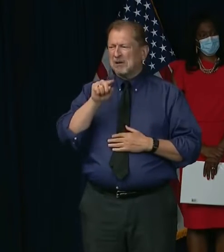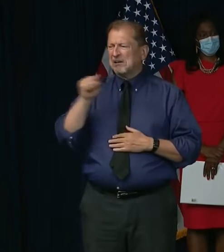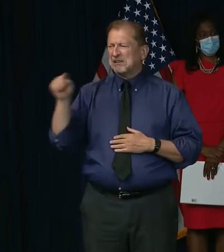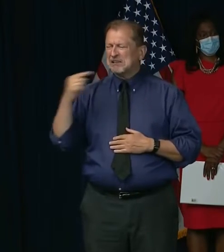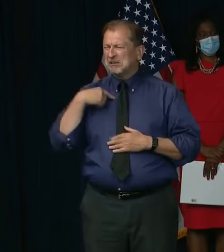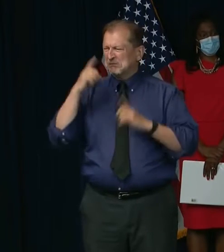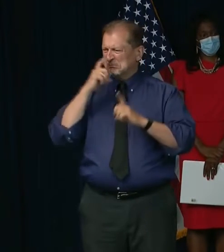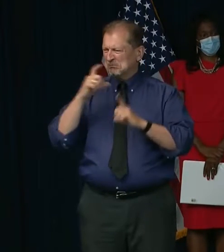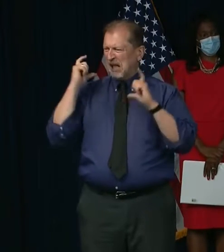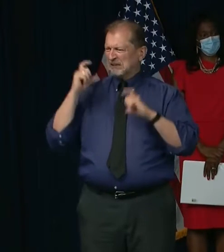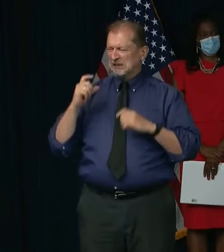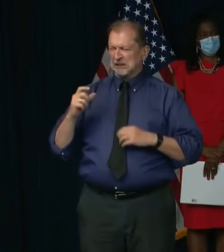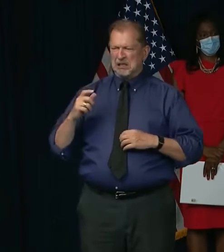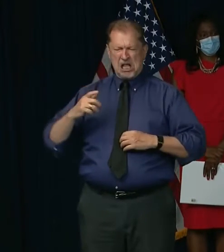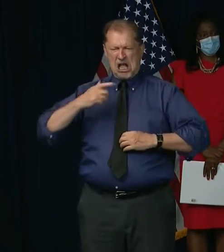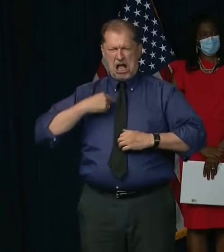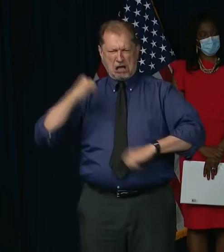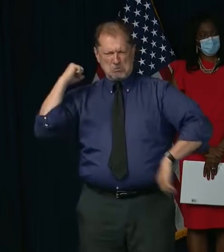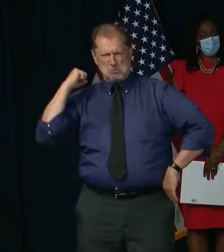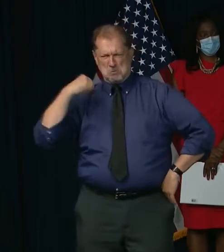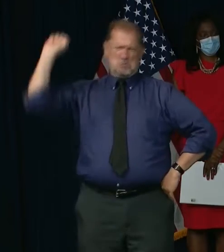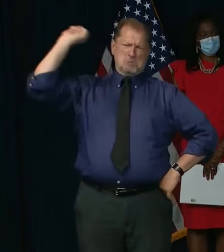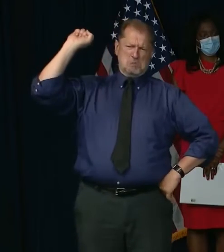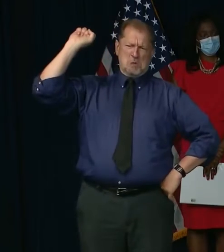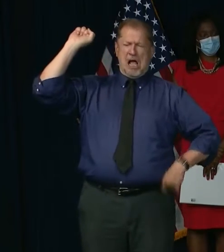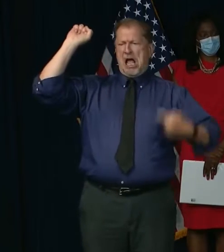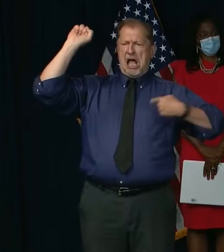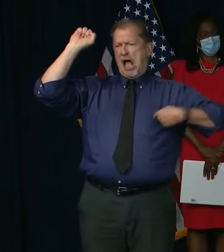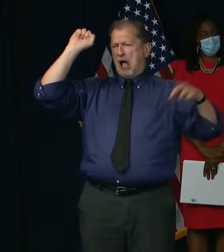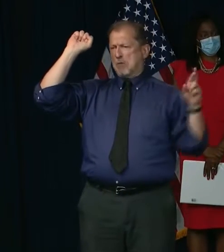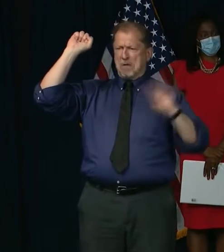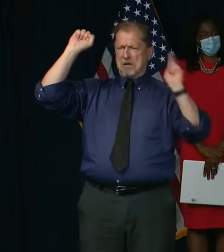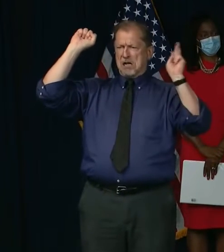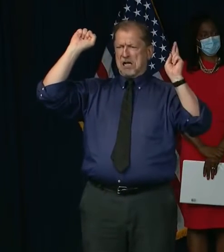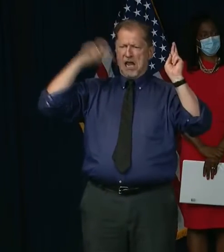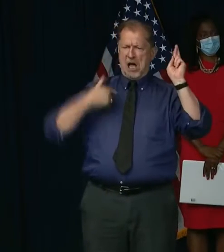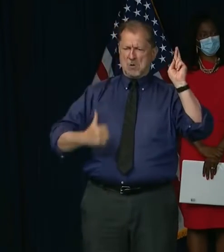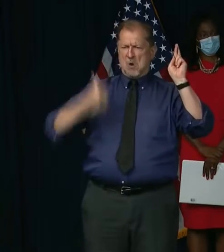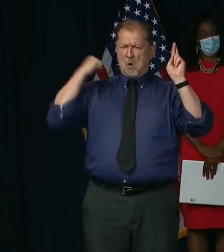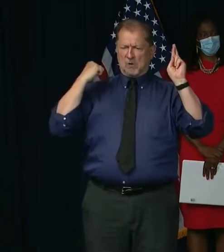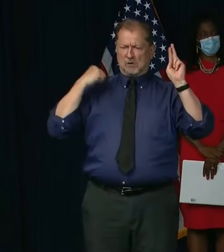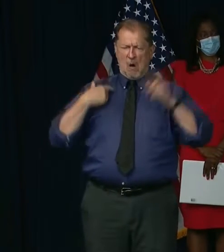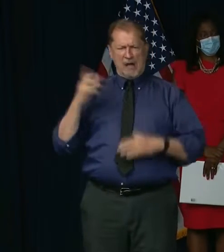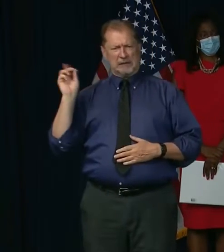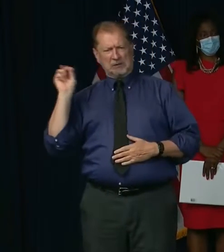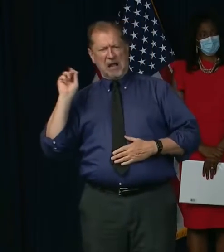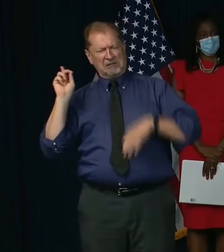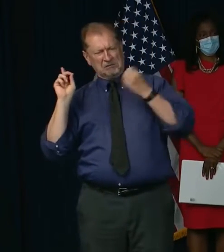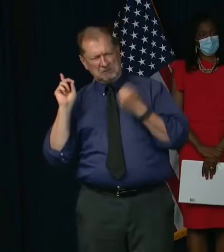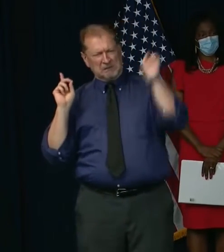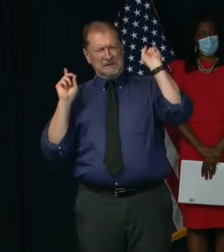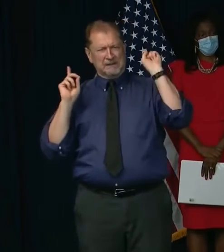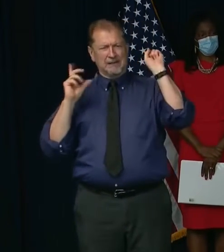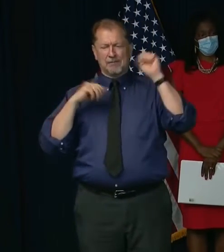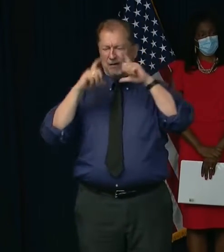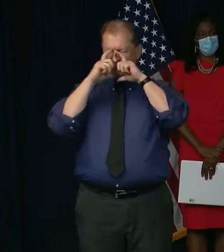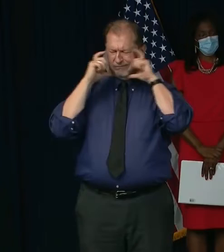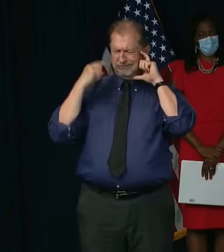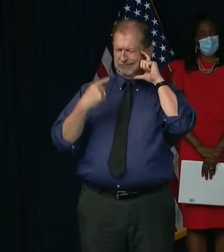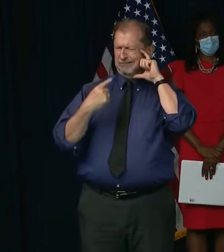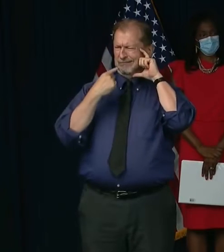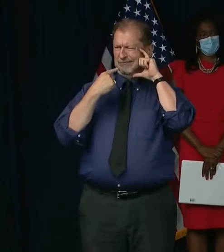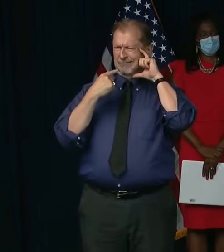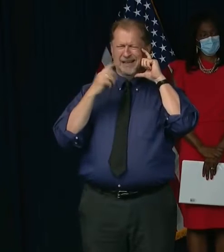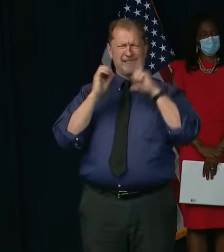wearing a mask as some sort of political symbol. But unless the mask literally has a political statement written on it, guess,